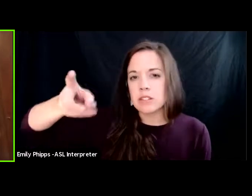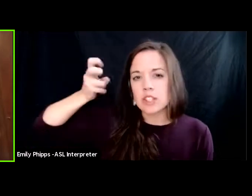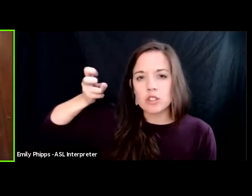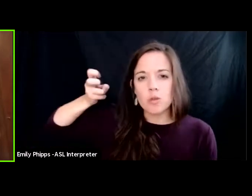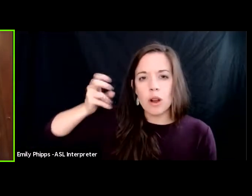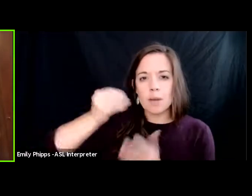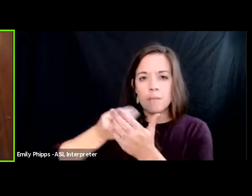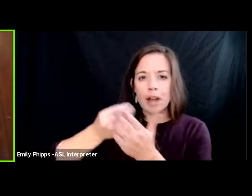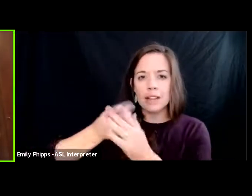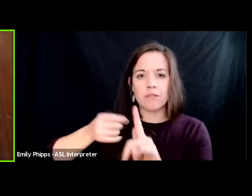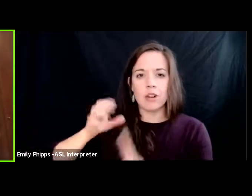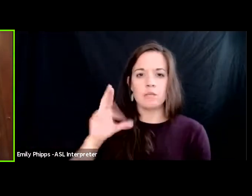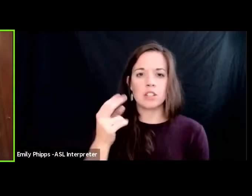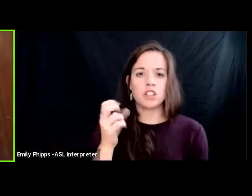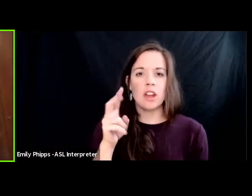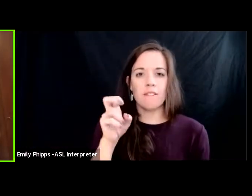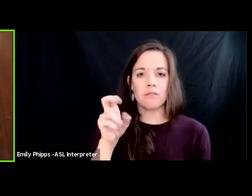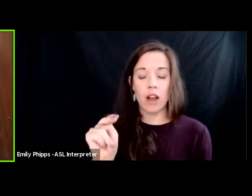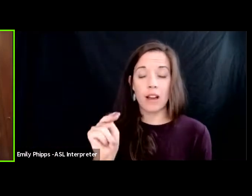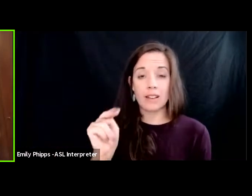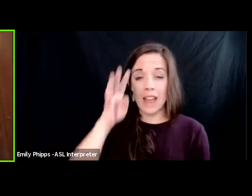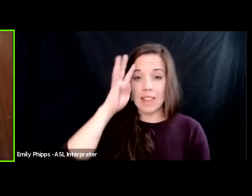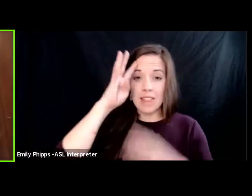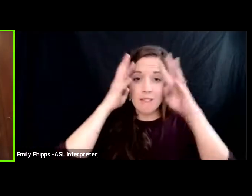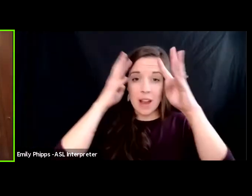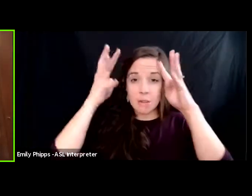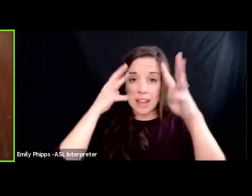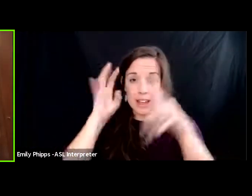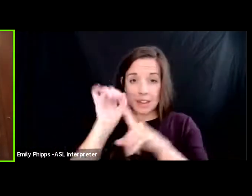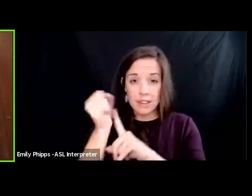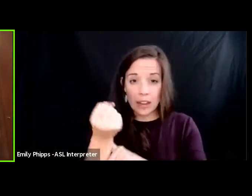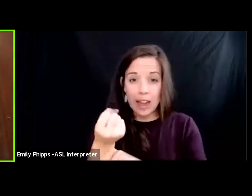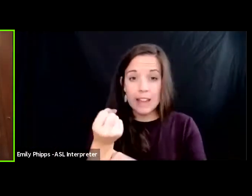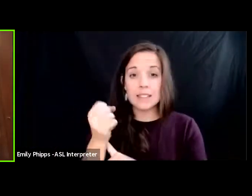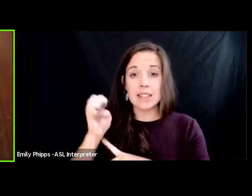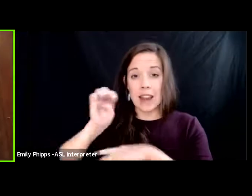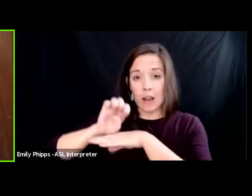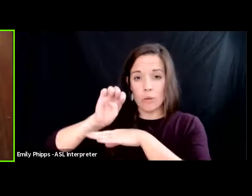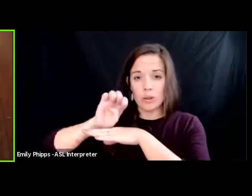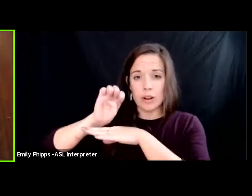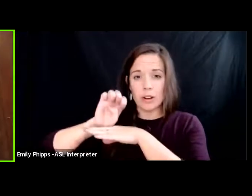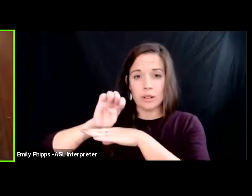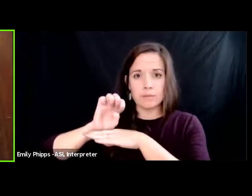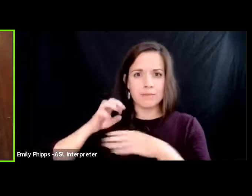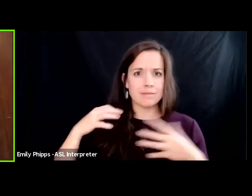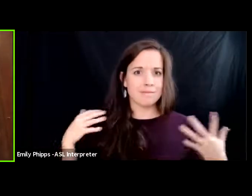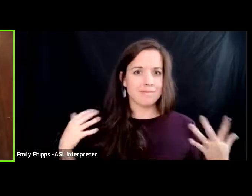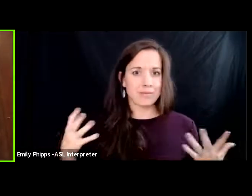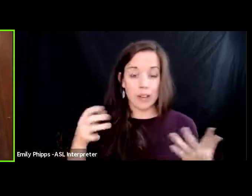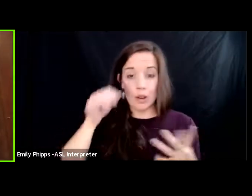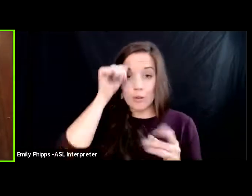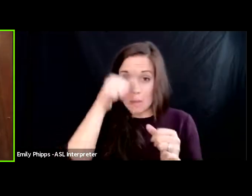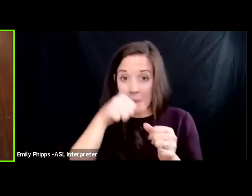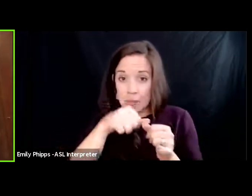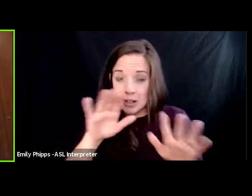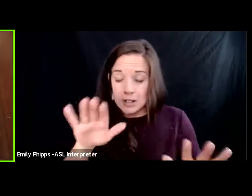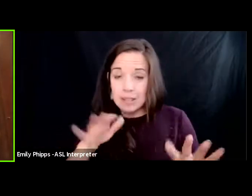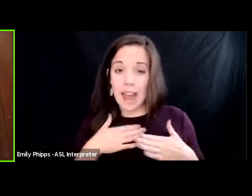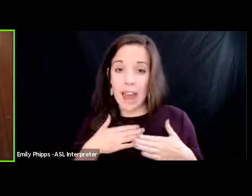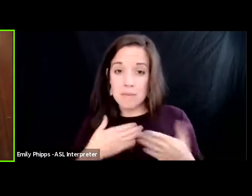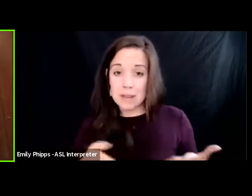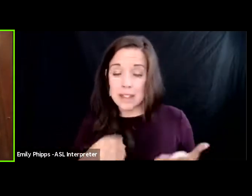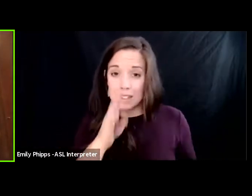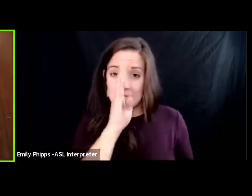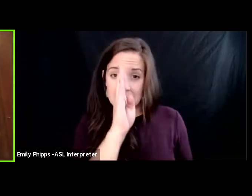and that they fabricated their case in ecuador despite the fact that they had remember admitted to the deliberate pollution